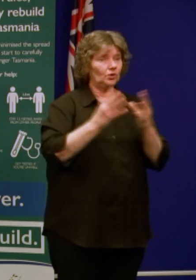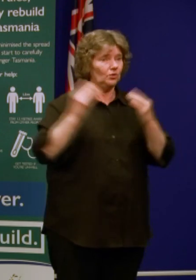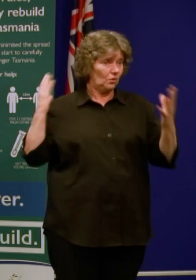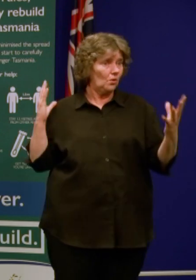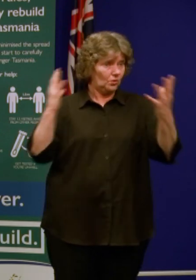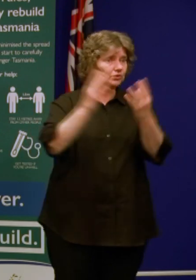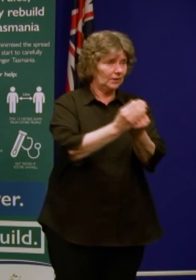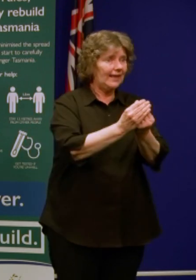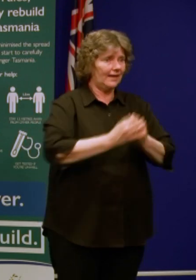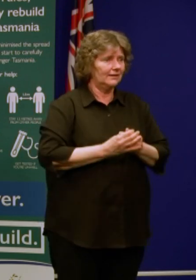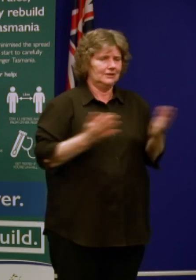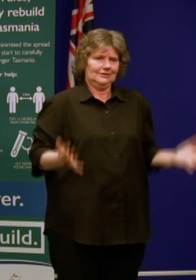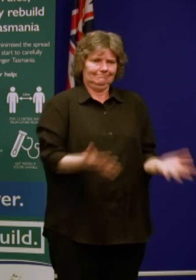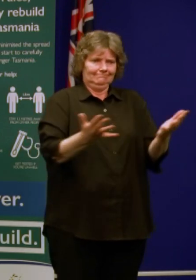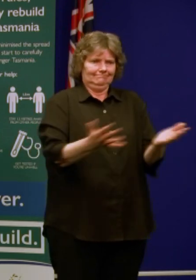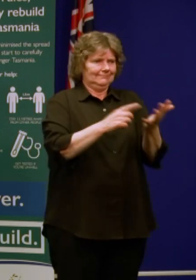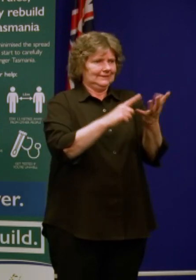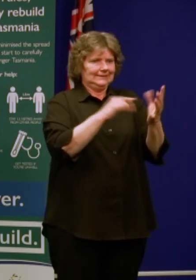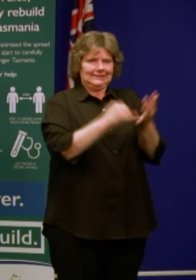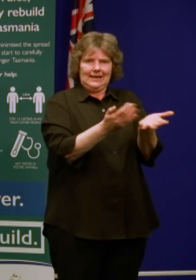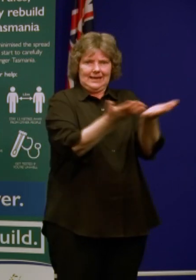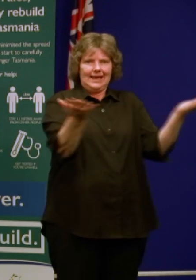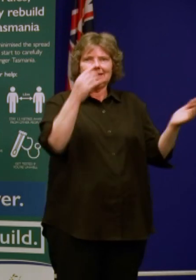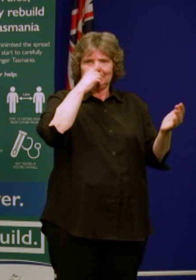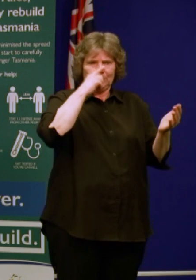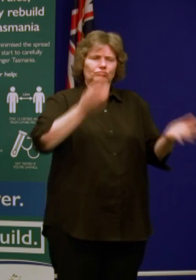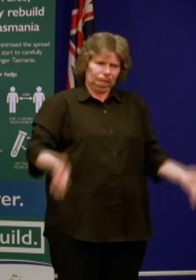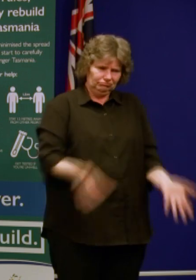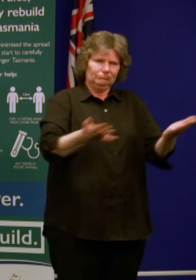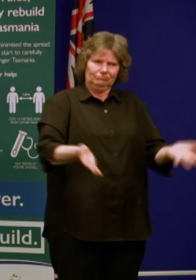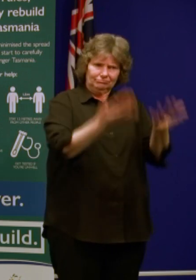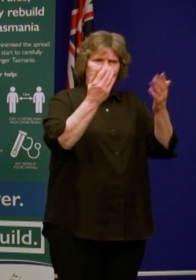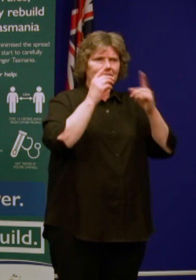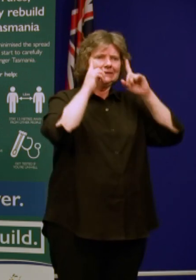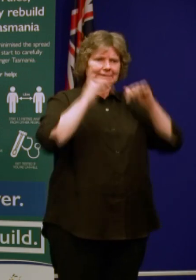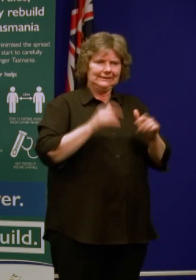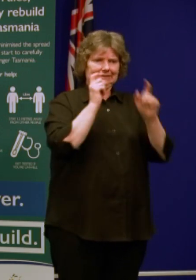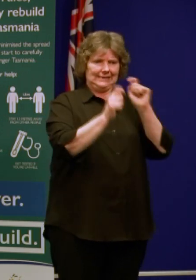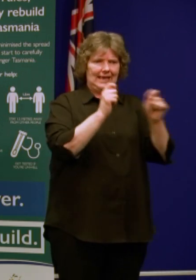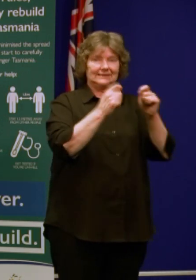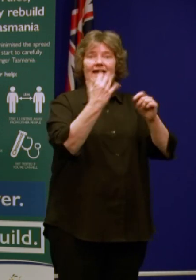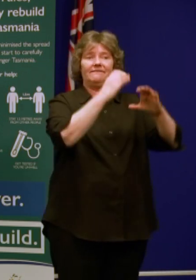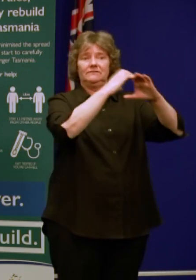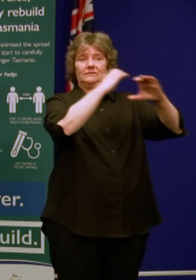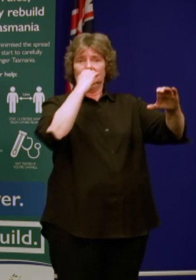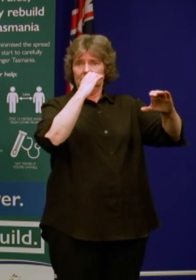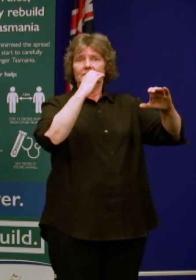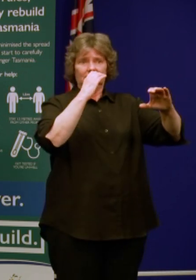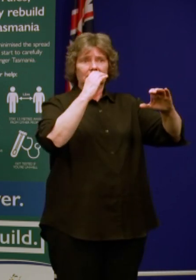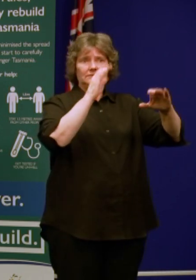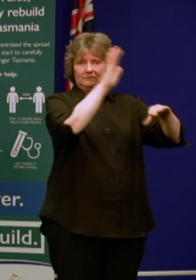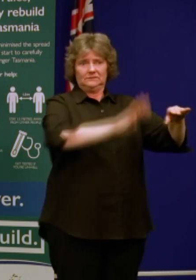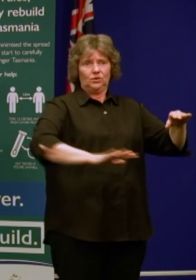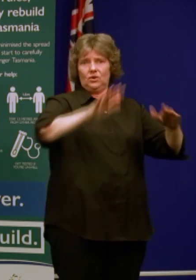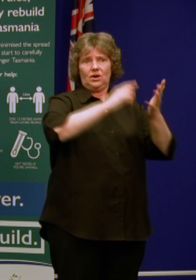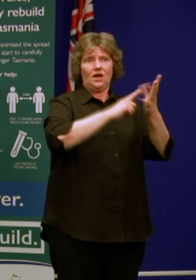to get tested. The mobile testing units are being rolled out around the state and there are obviously some